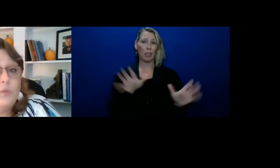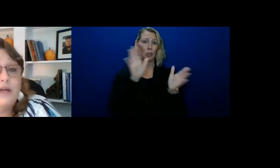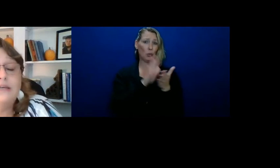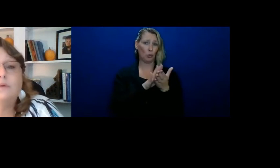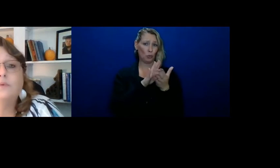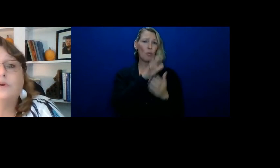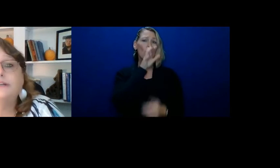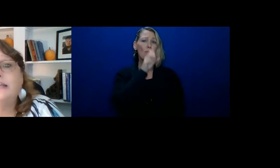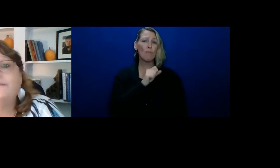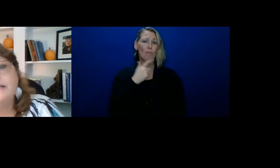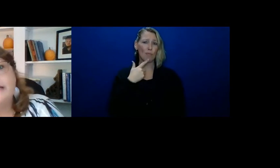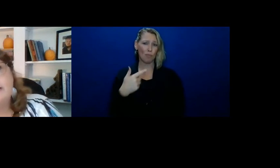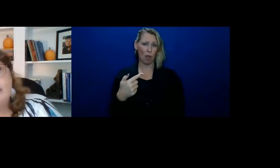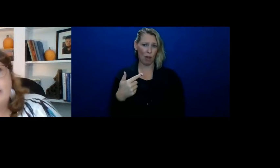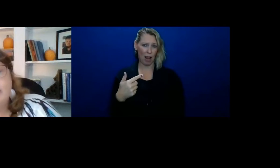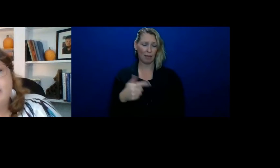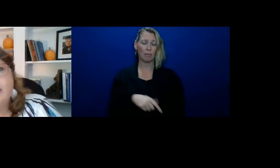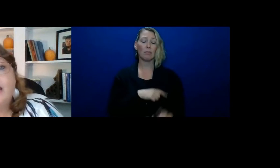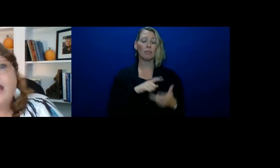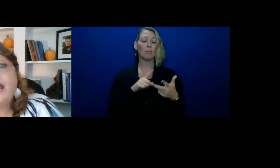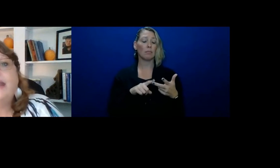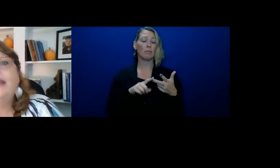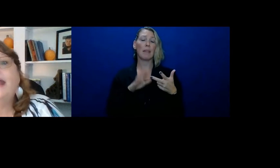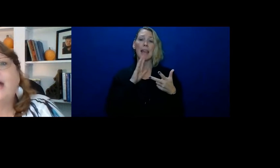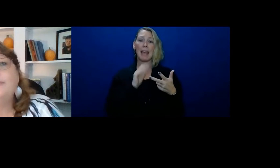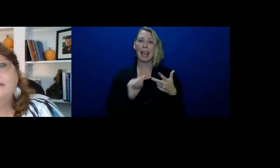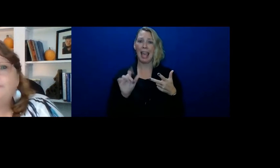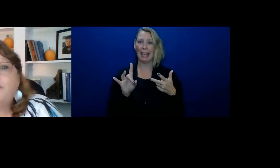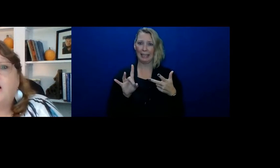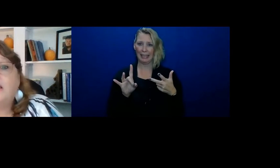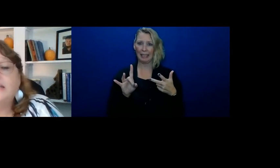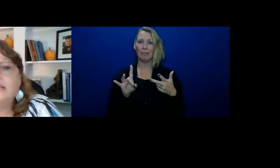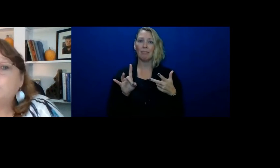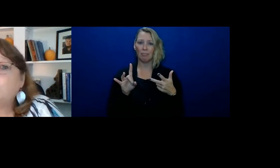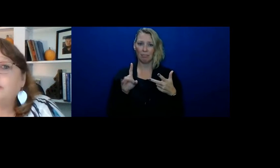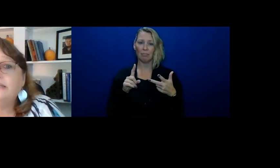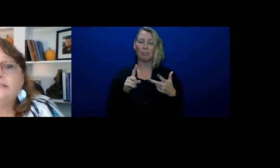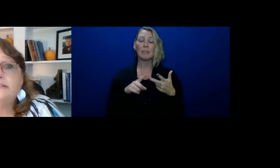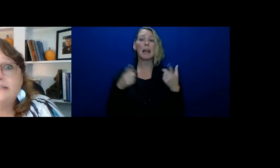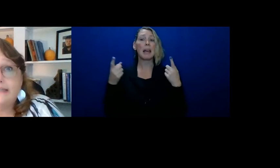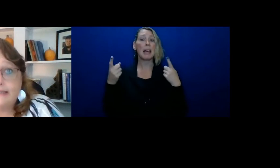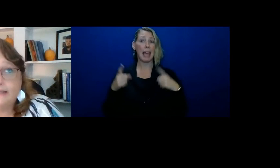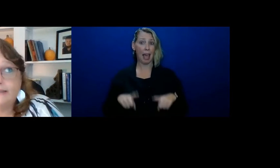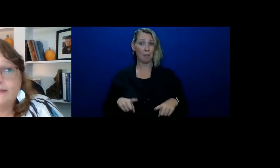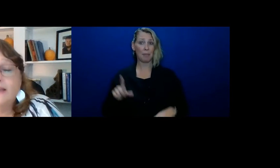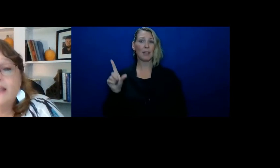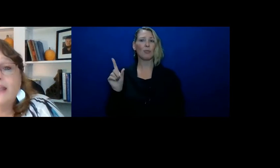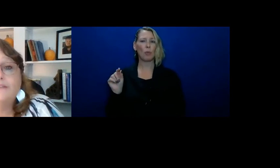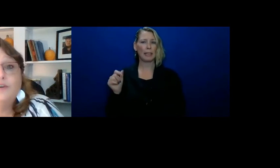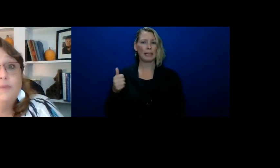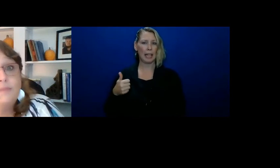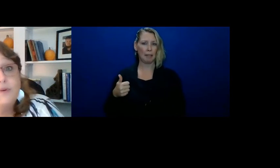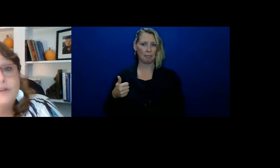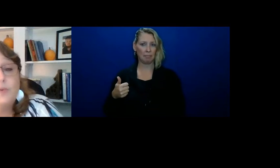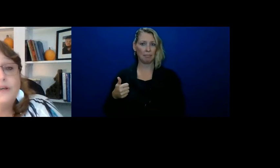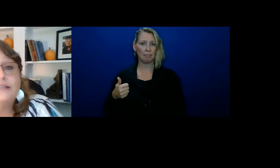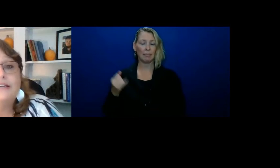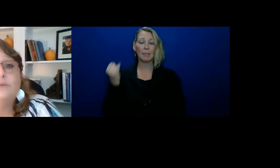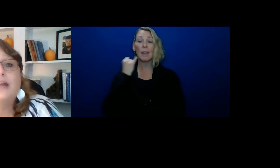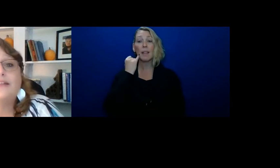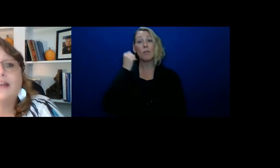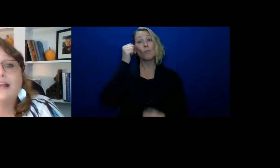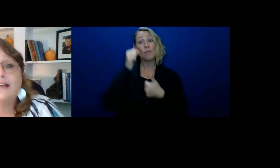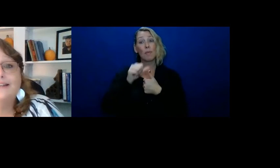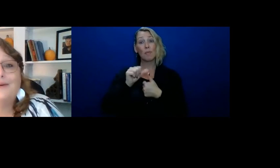at 21, Rory left at 18. And it happened to fall in 2010. And if you remember in